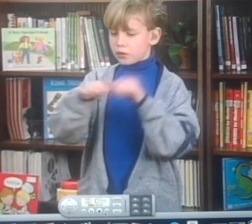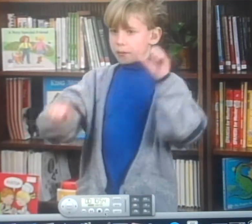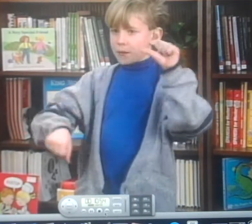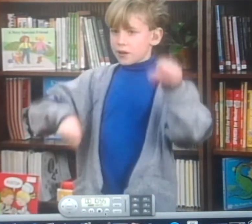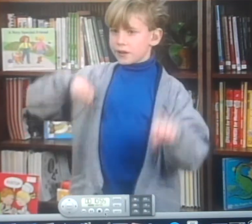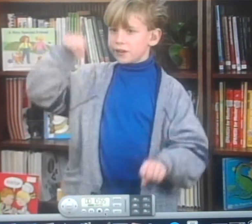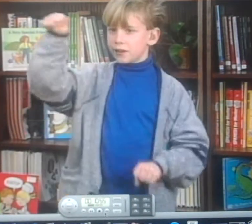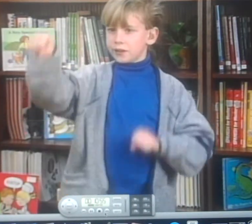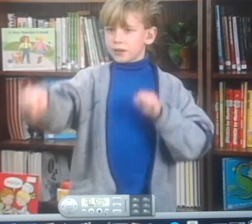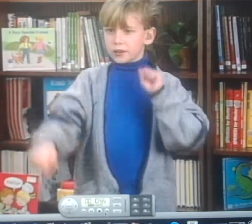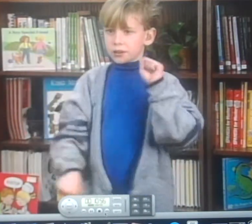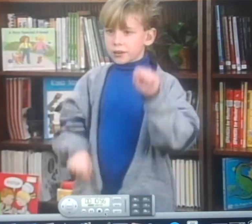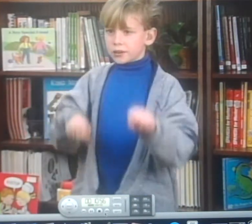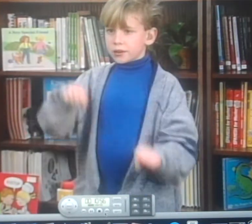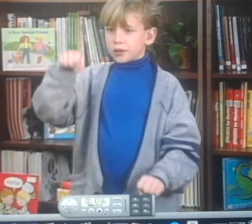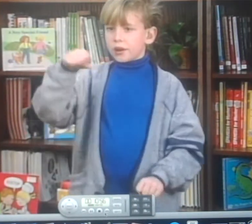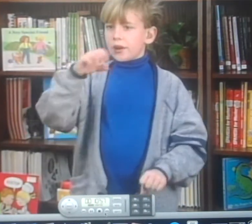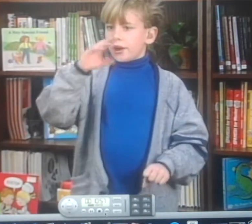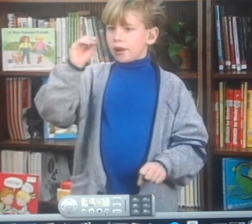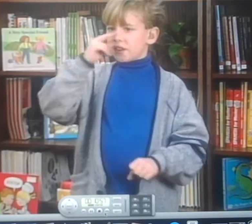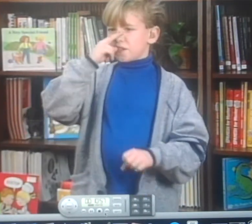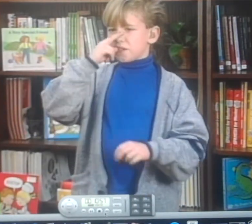And I played with my brother on a bicycle.